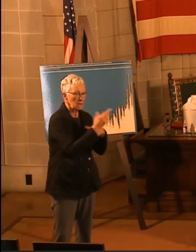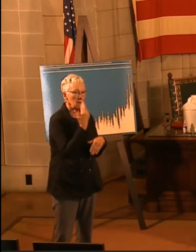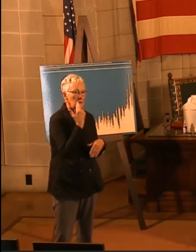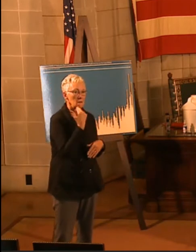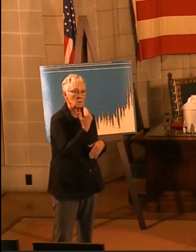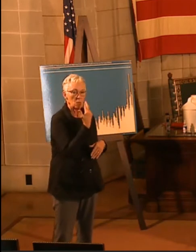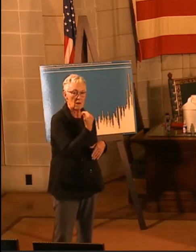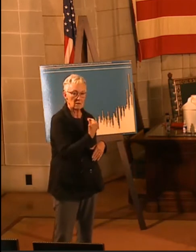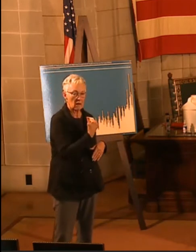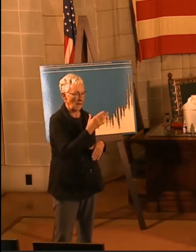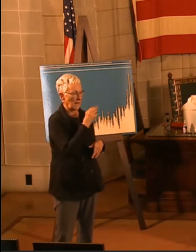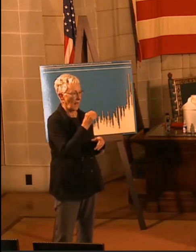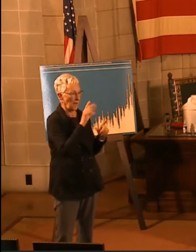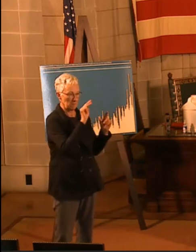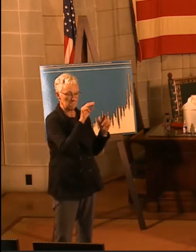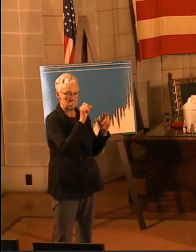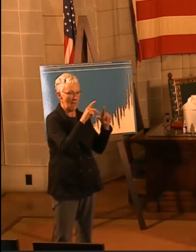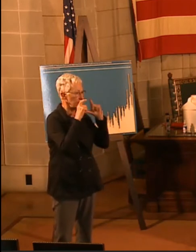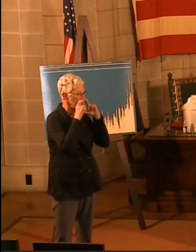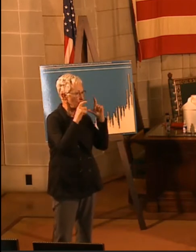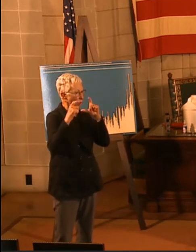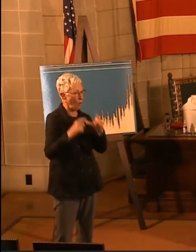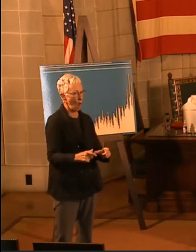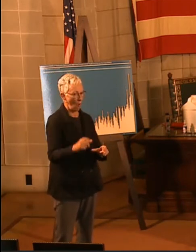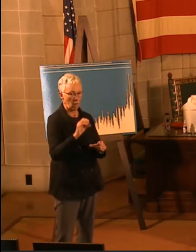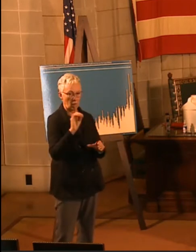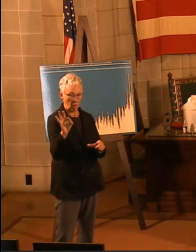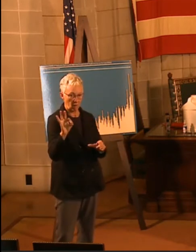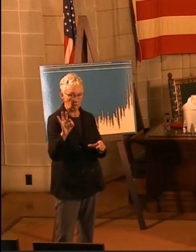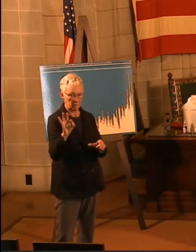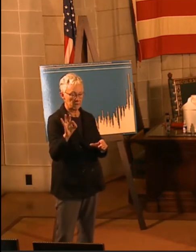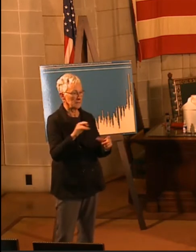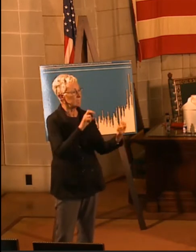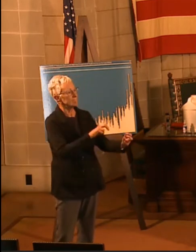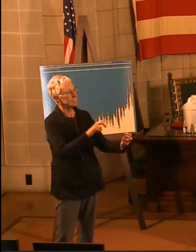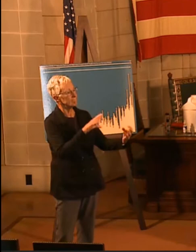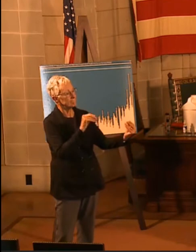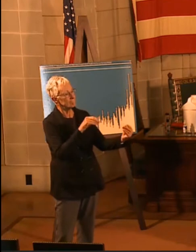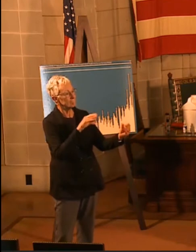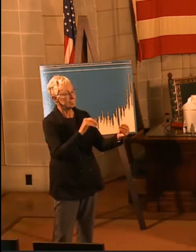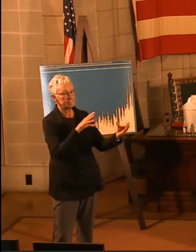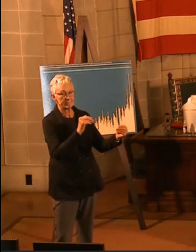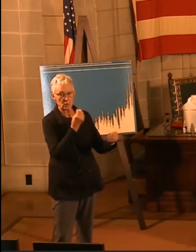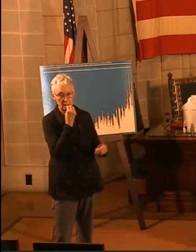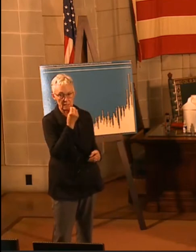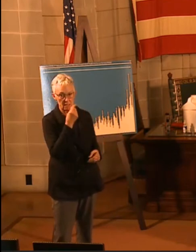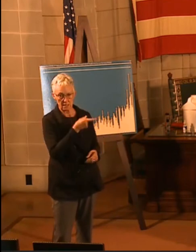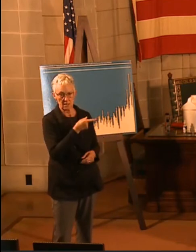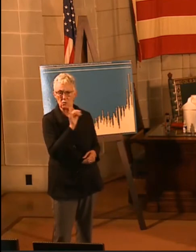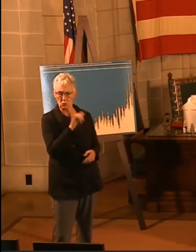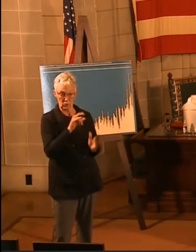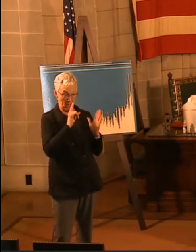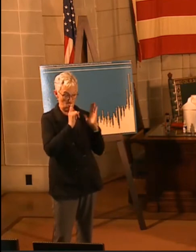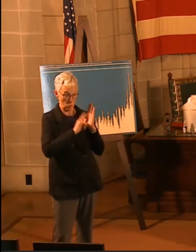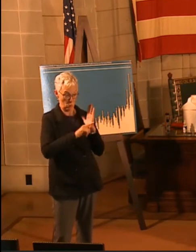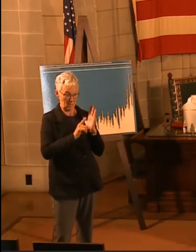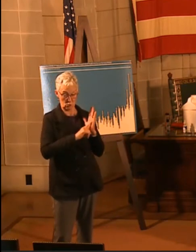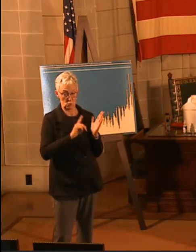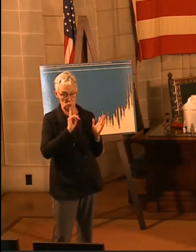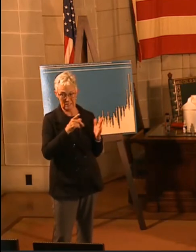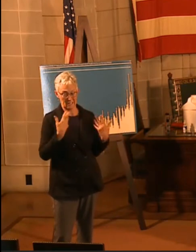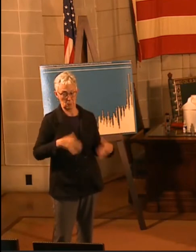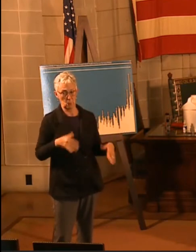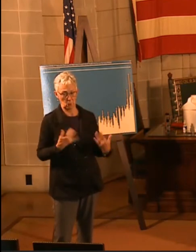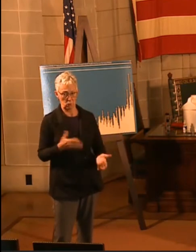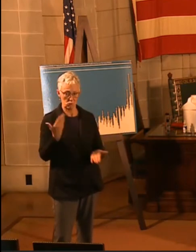in the presence of many other people who were taking off their masks and spending hours together eating. So, that study actually demonstrated that masks are